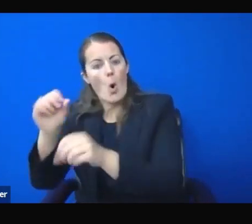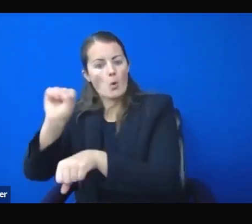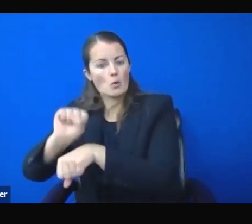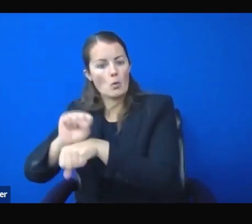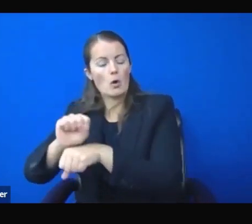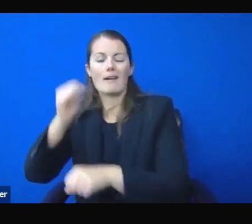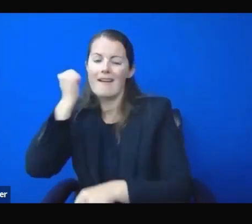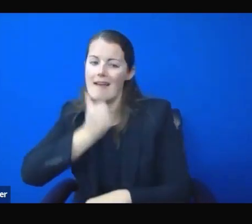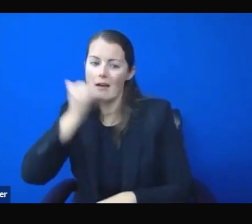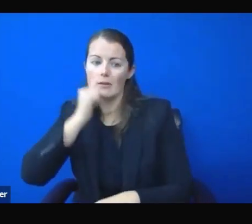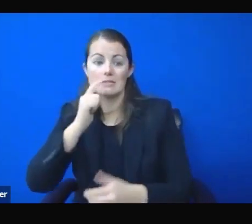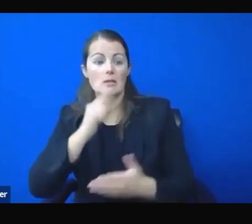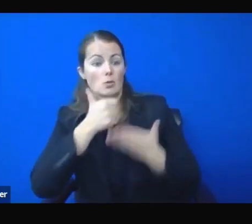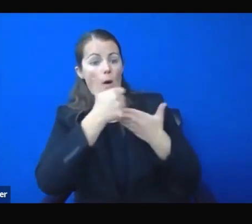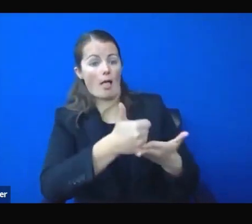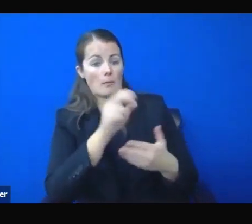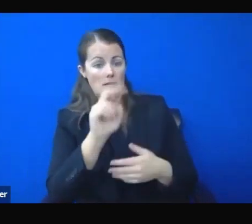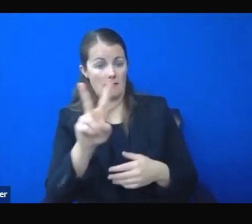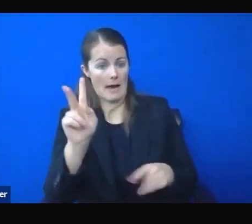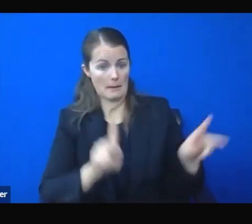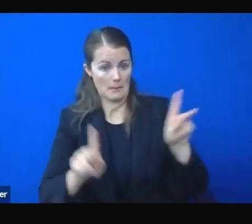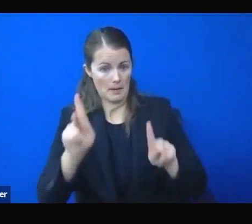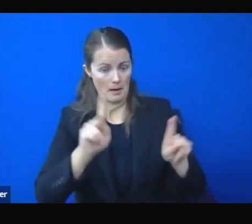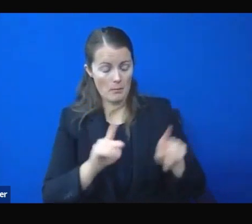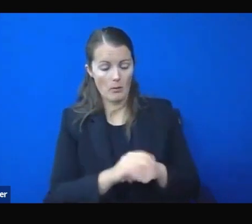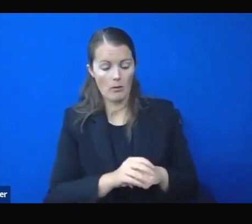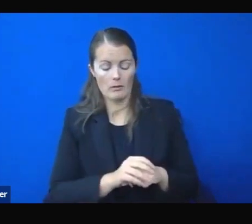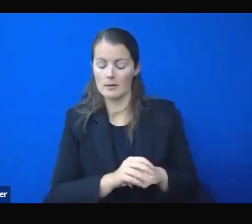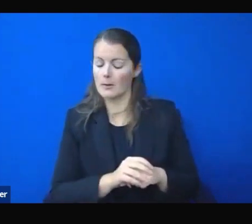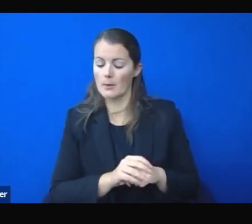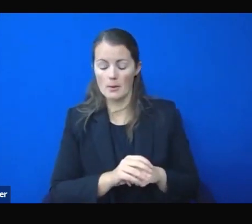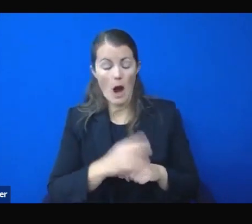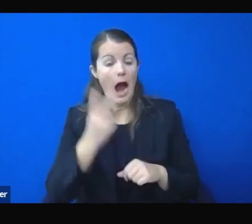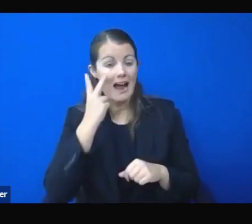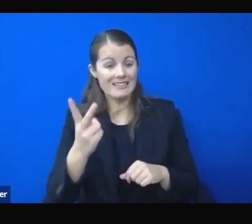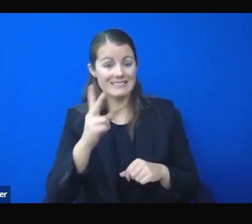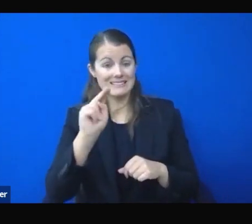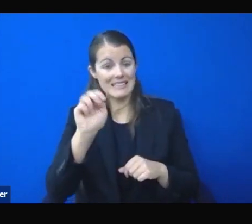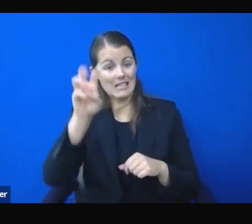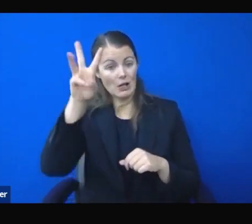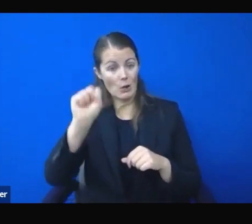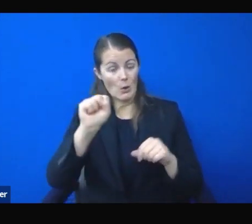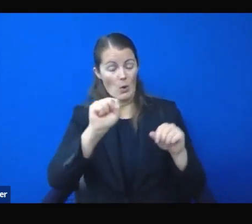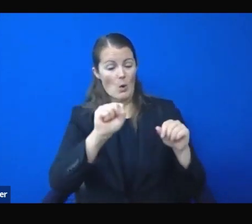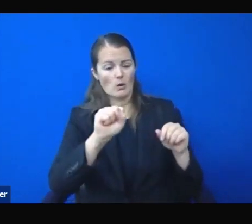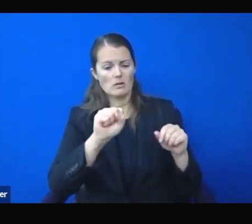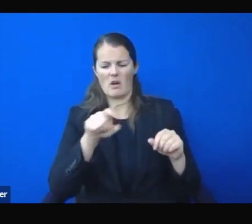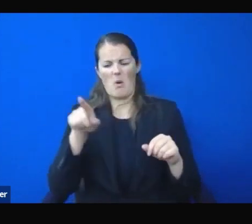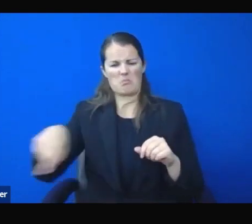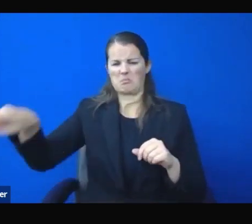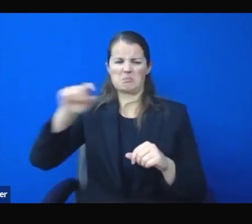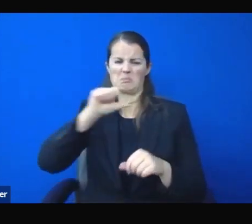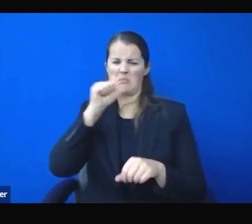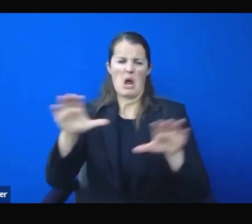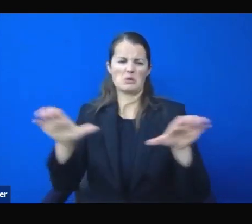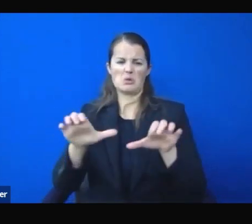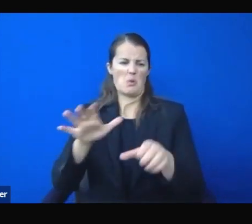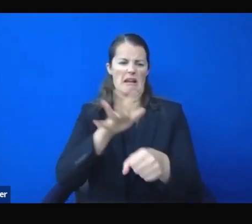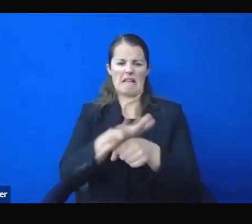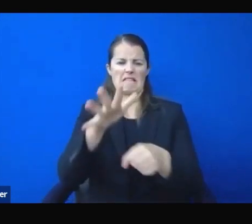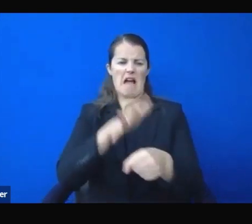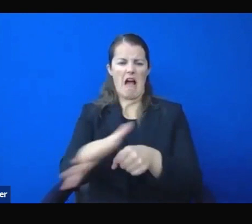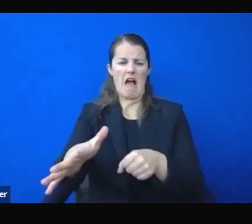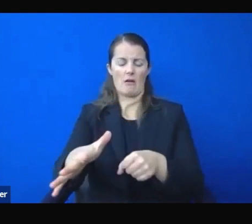local governments aren't doing enough, you can imagine how my blood boils. More than nine months ago, the federal government